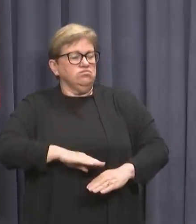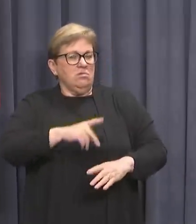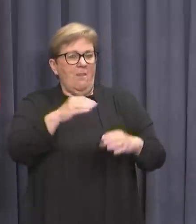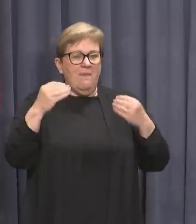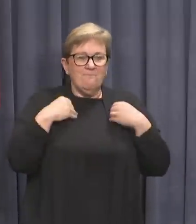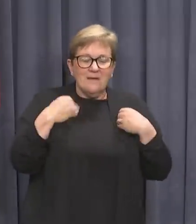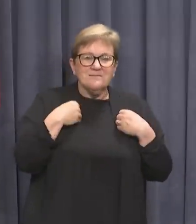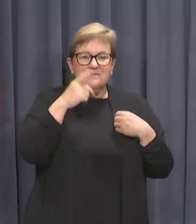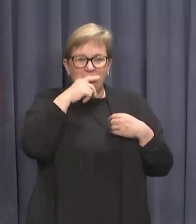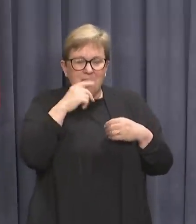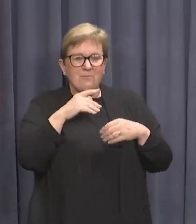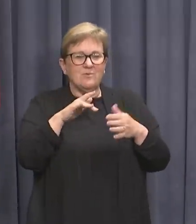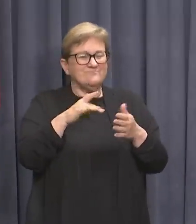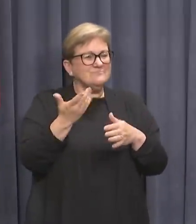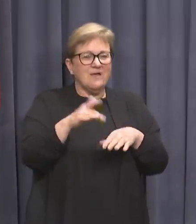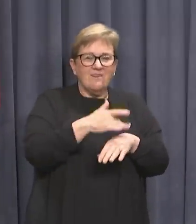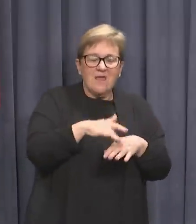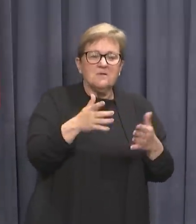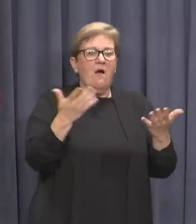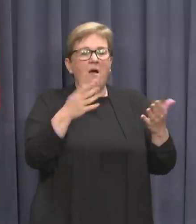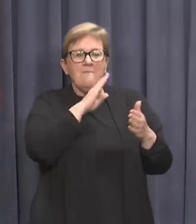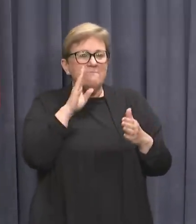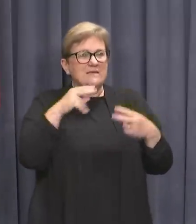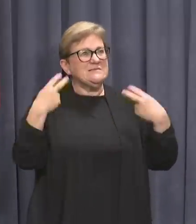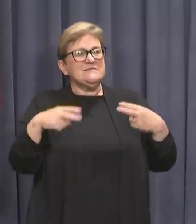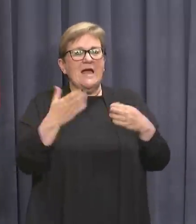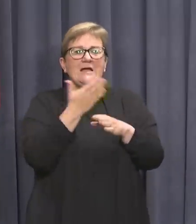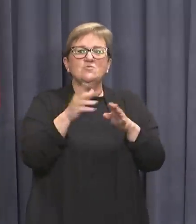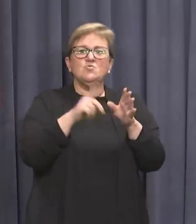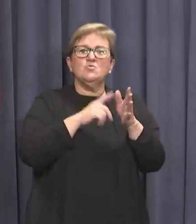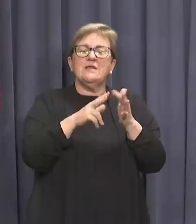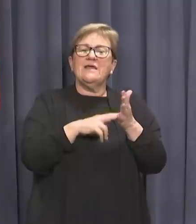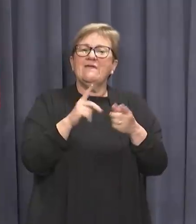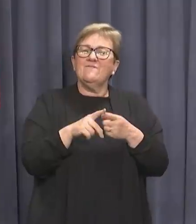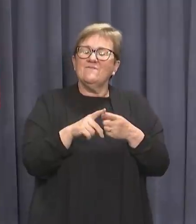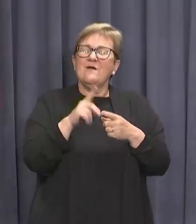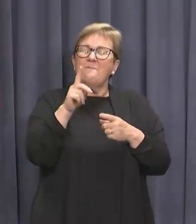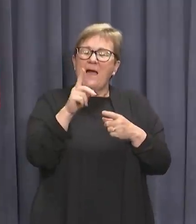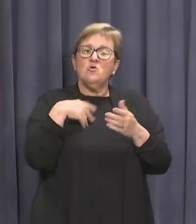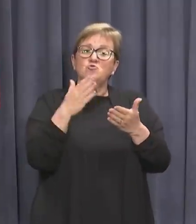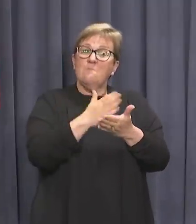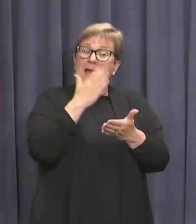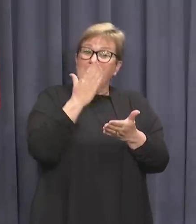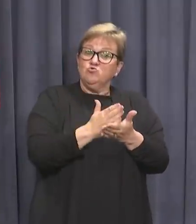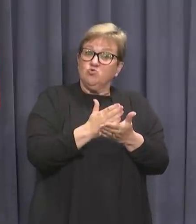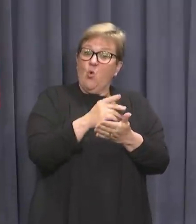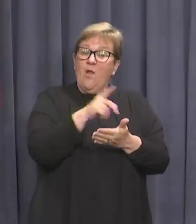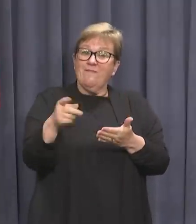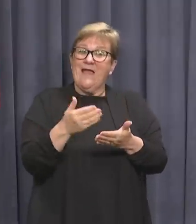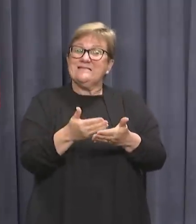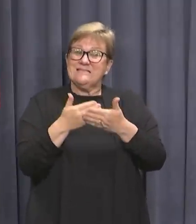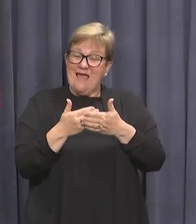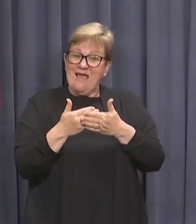artists and suppliers, as well as anyone who missed out on a dance on New Year's Eve. But in order to ensure that these things can happen safely,